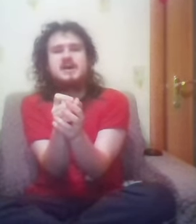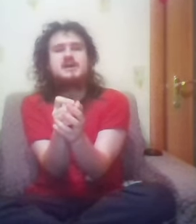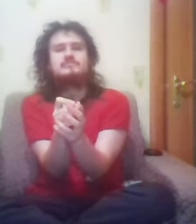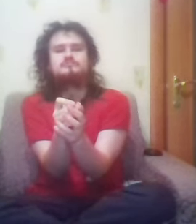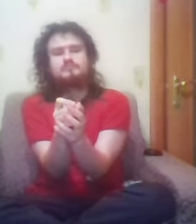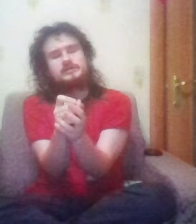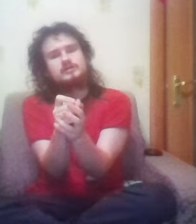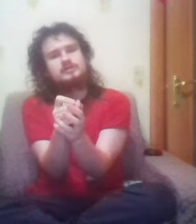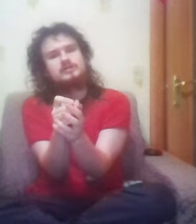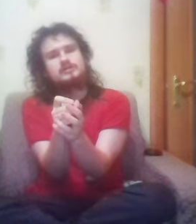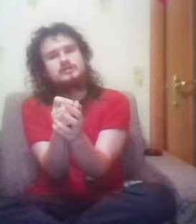and pain